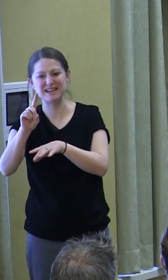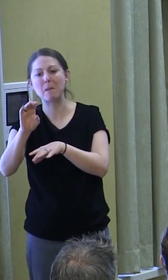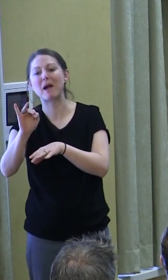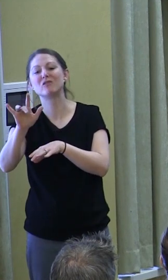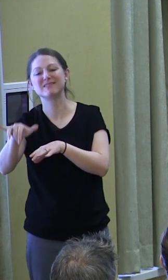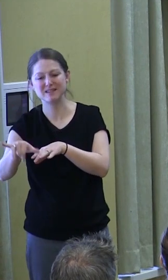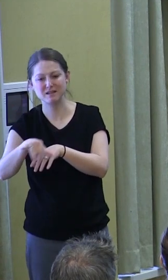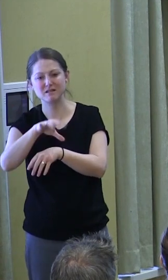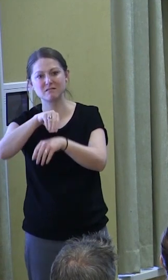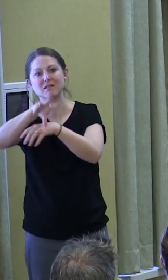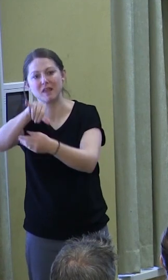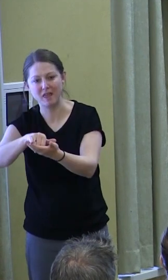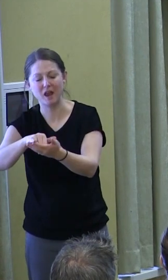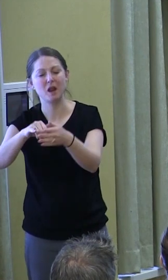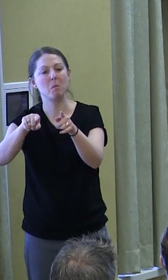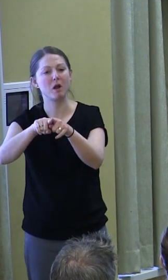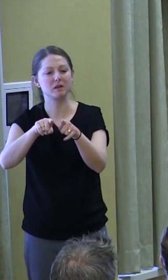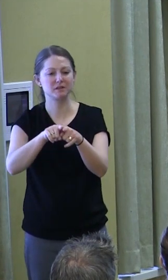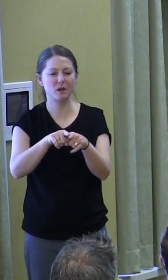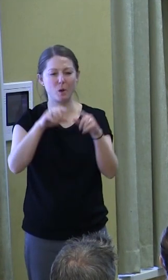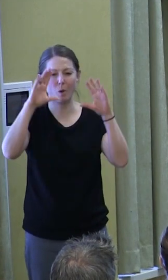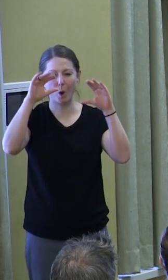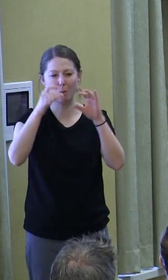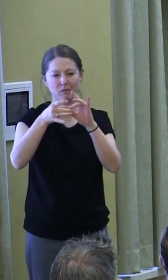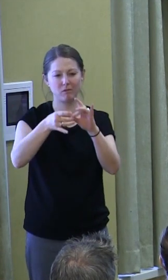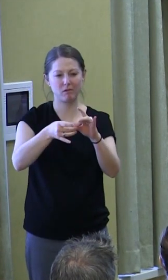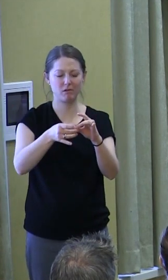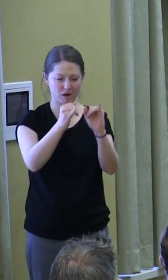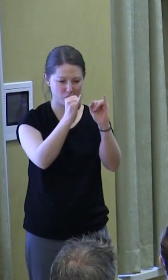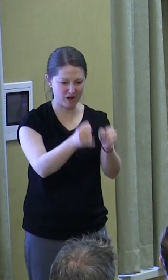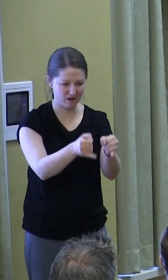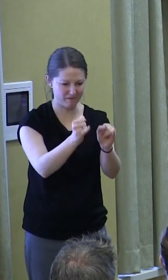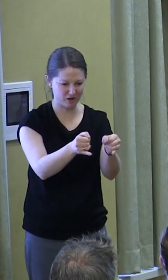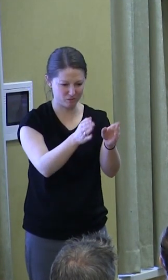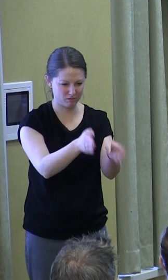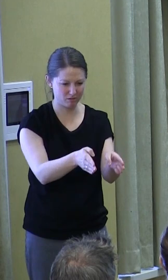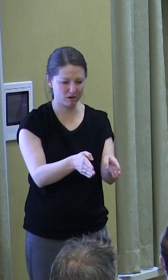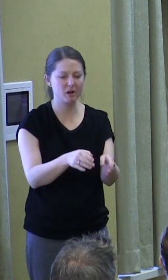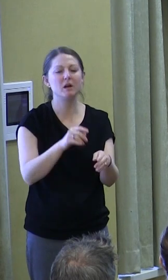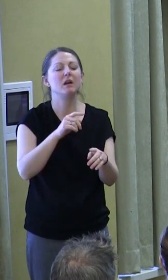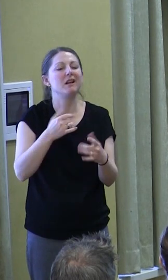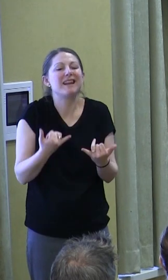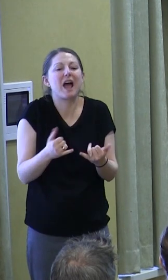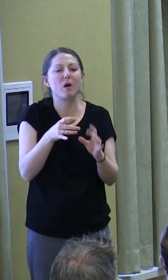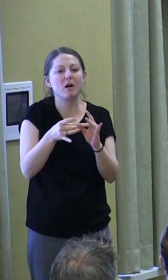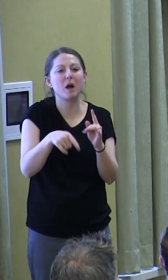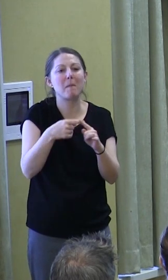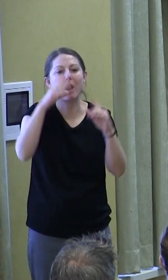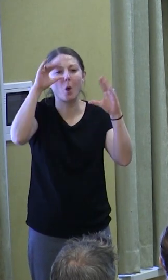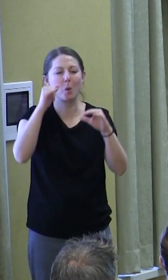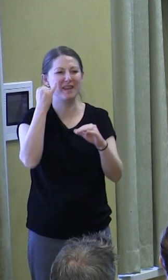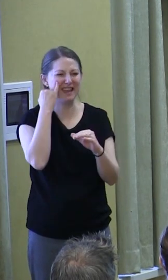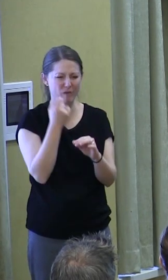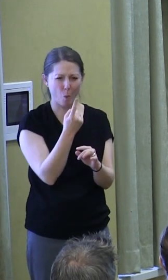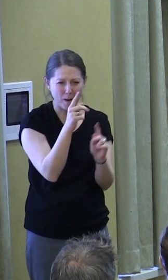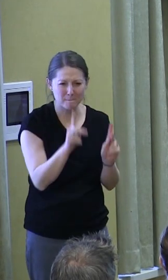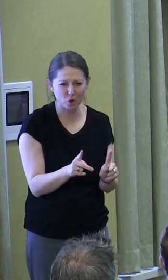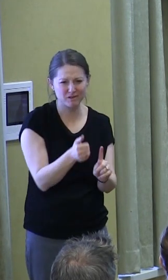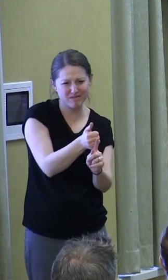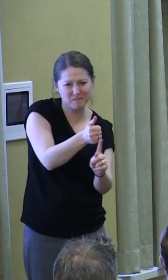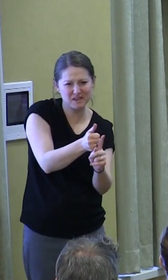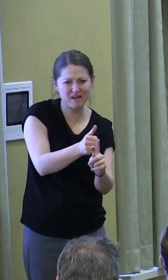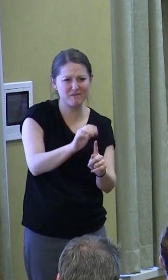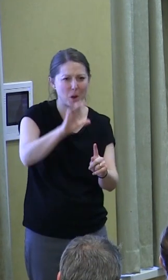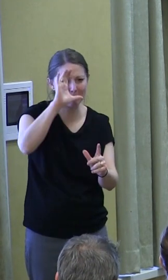often describe hope in individualist terms. We tend to talk about hope as if it were something that just lives within one person's beliefs